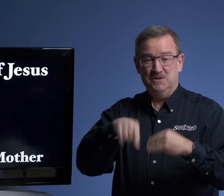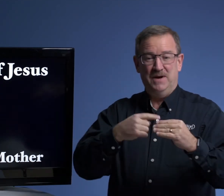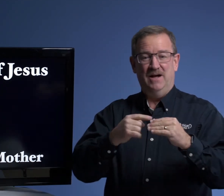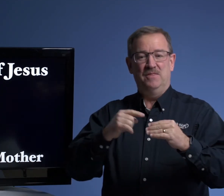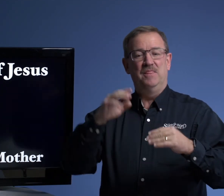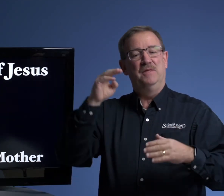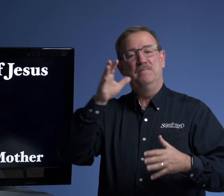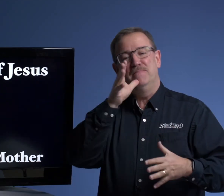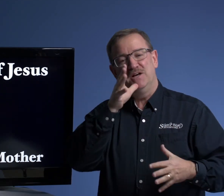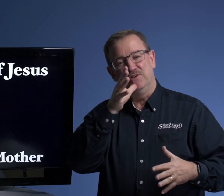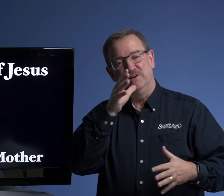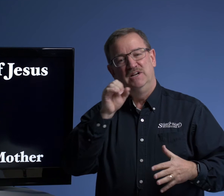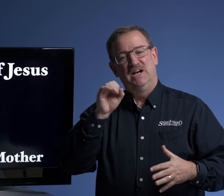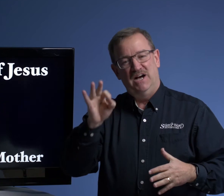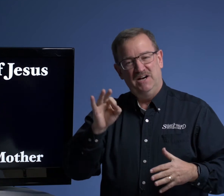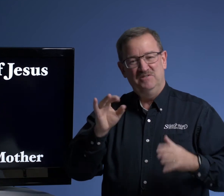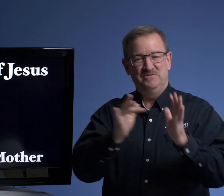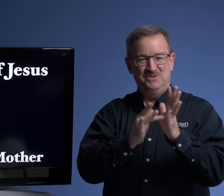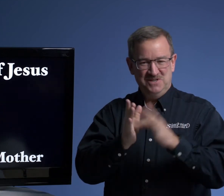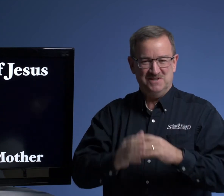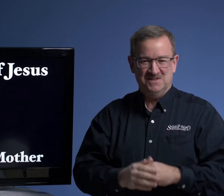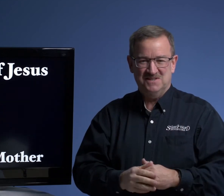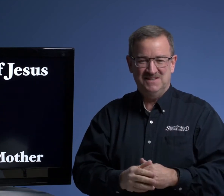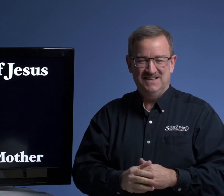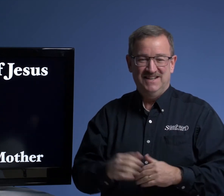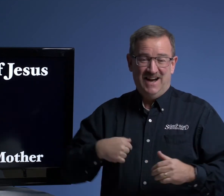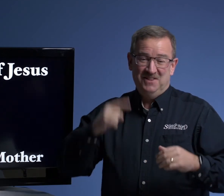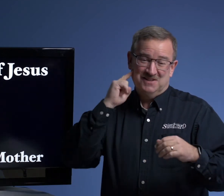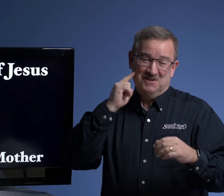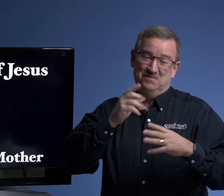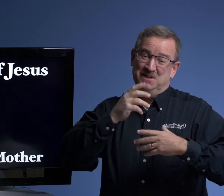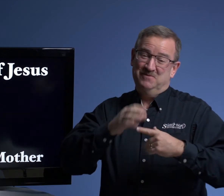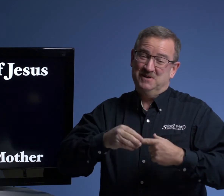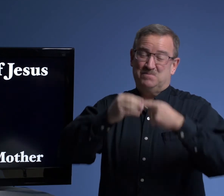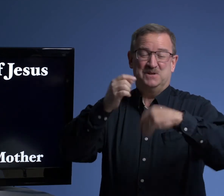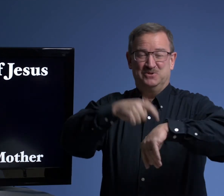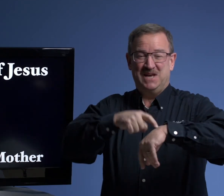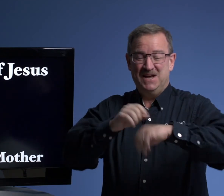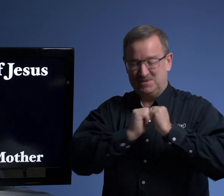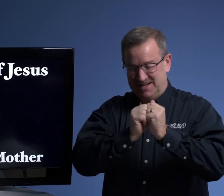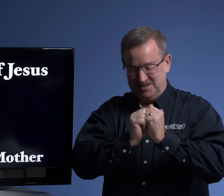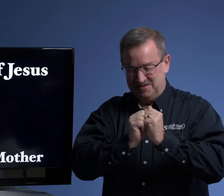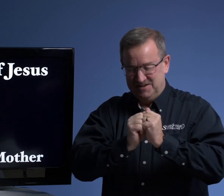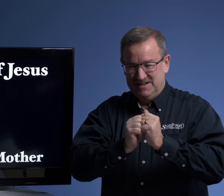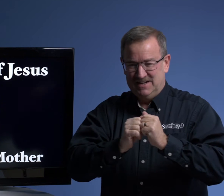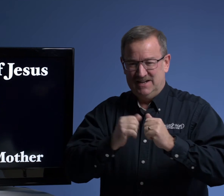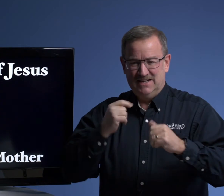about the mother of Jesus. I think it's going to be a very special time together as